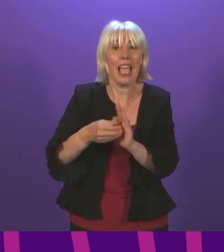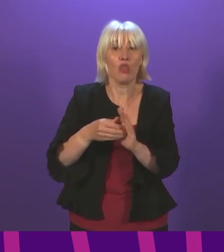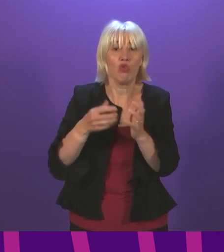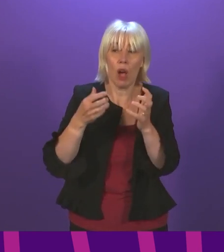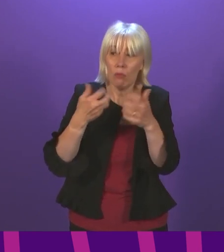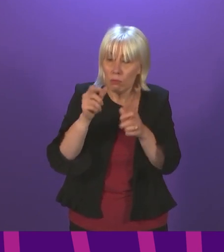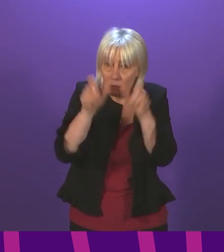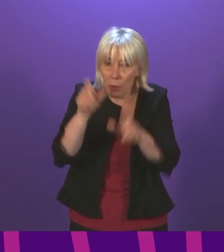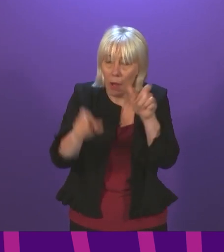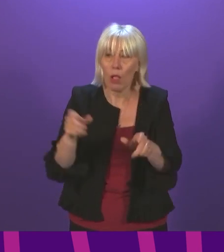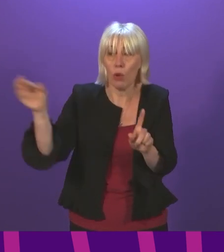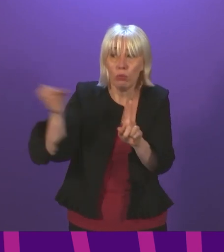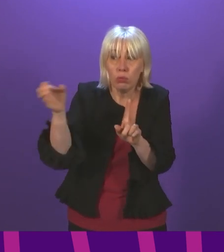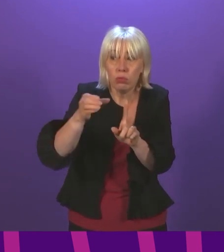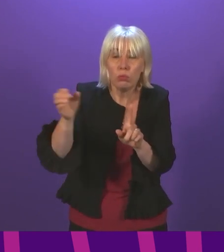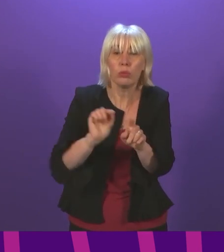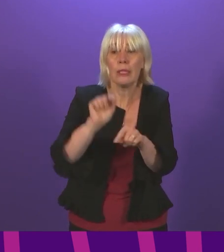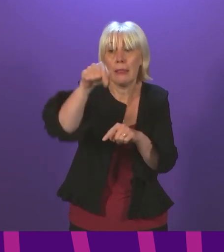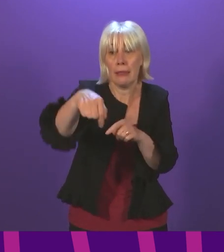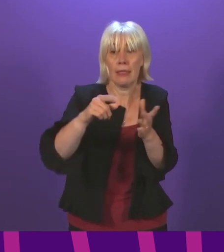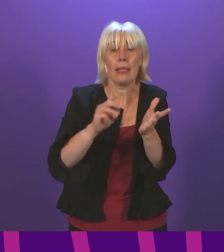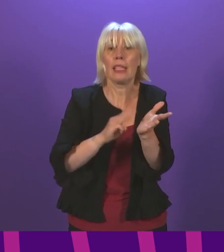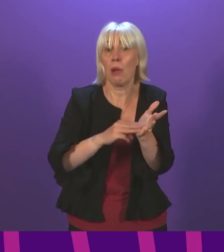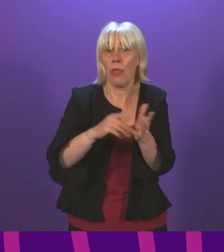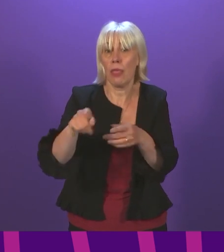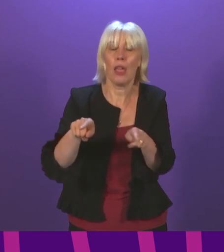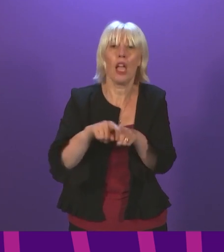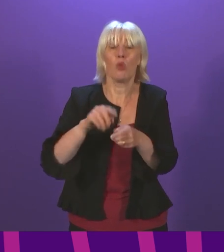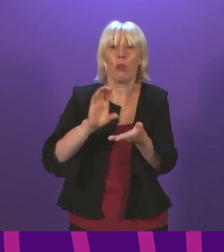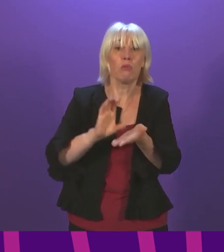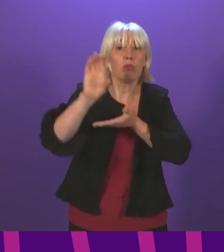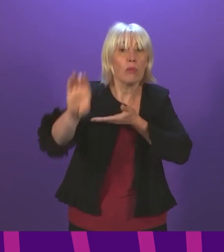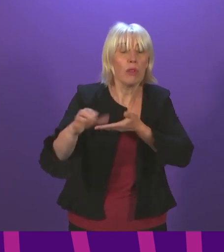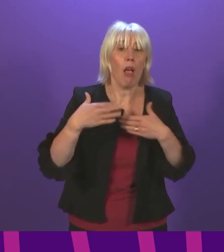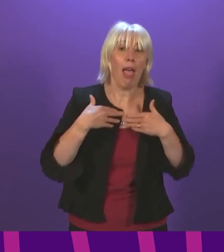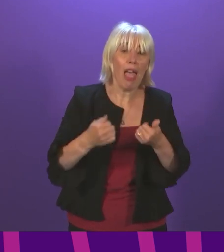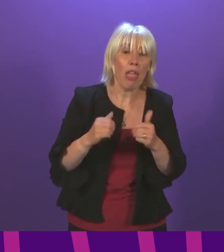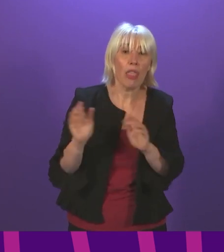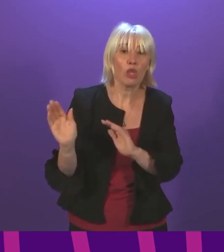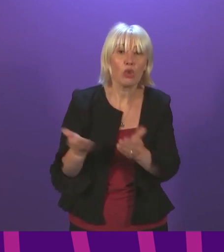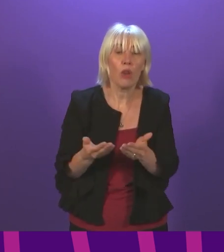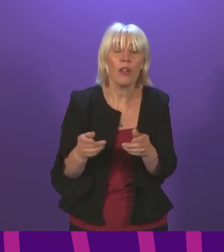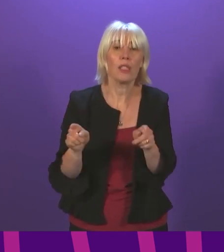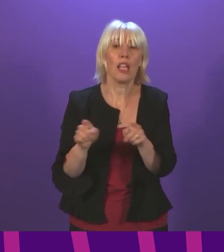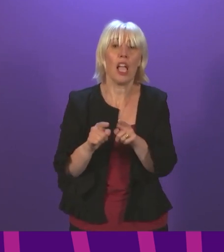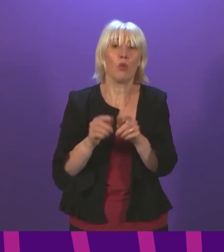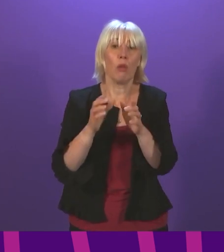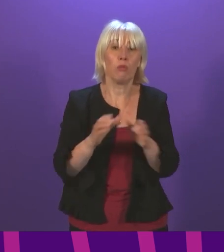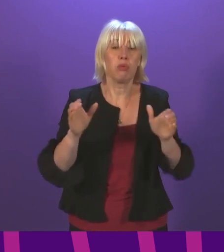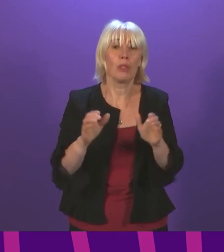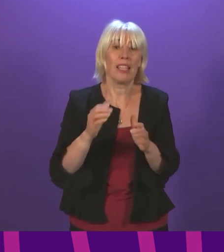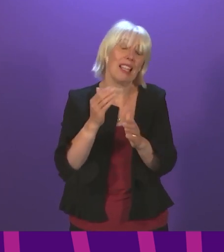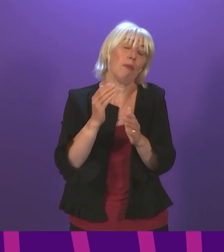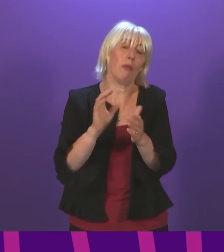come into the employment of the service next month. We are obviously funding the health service. We bolstered investment by £10.5